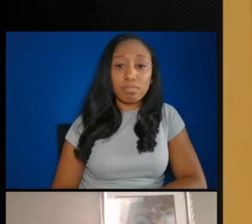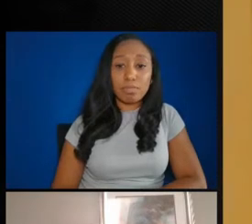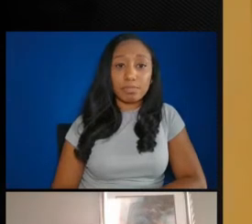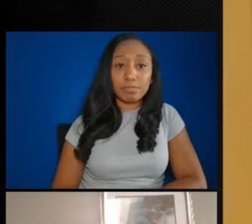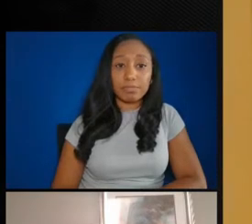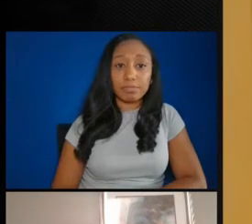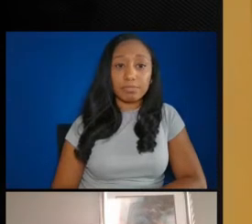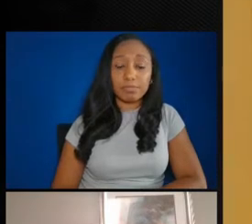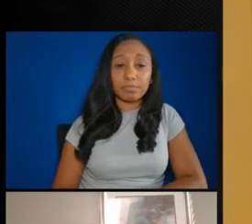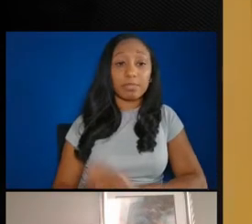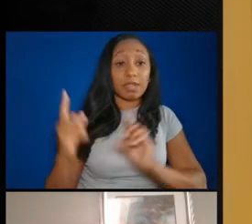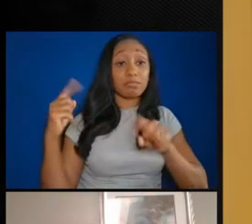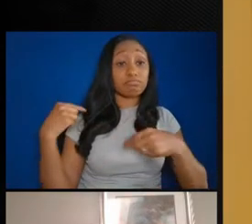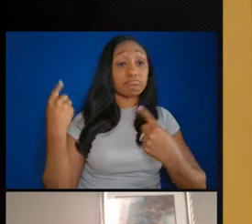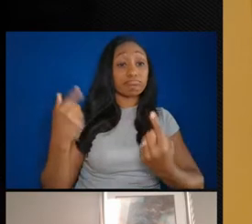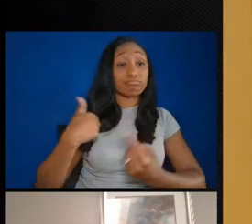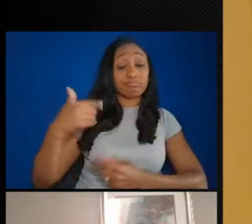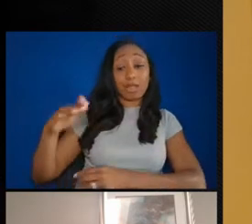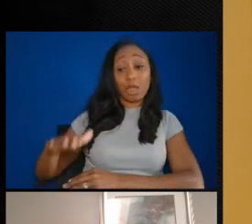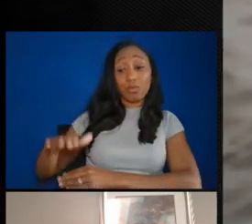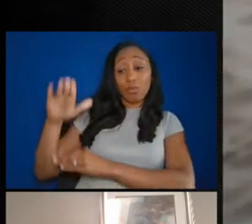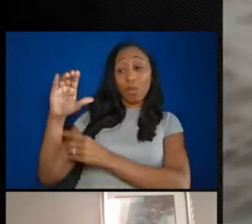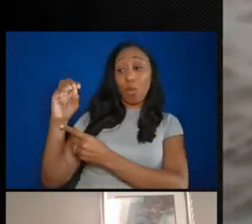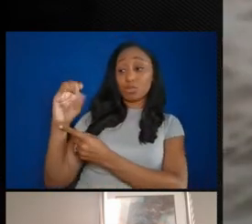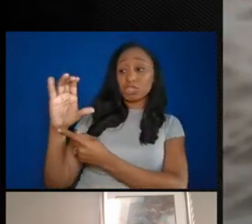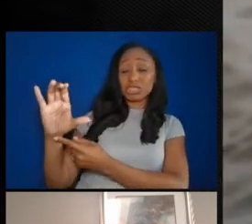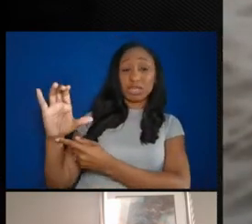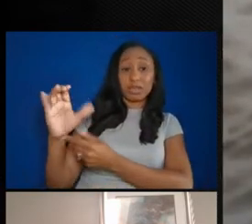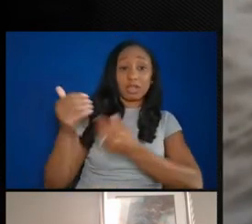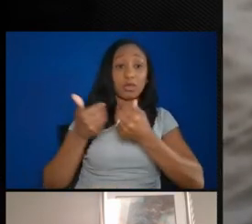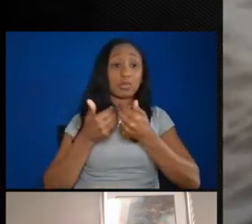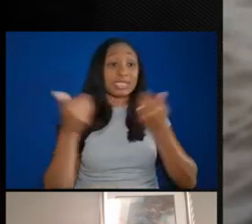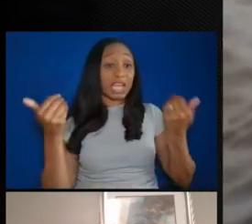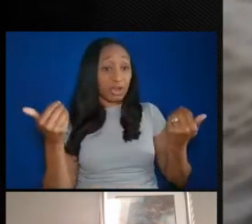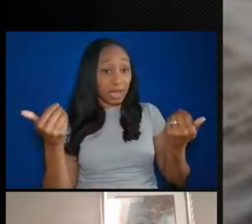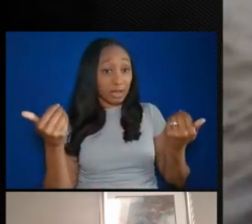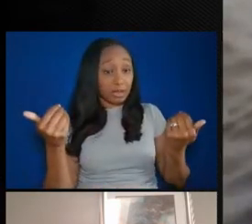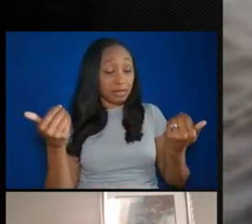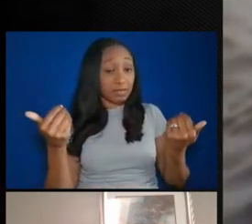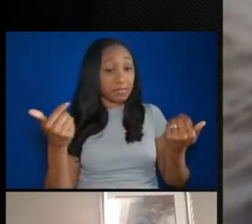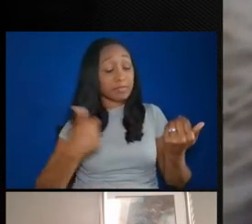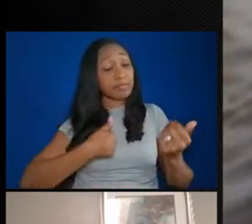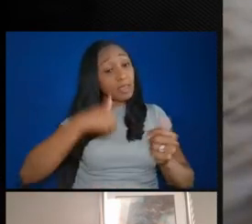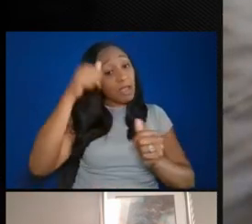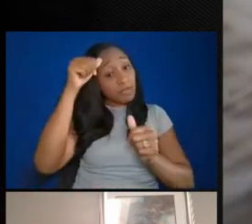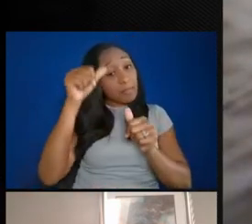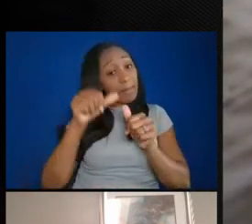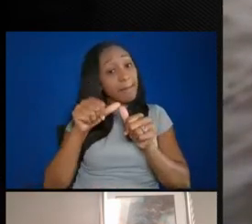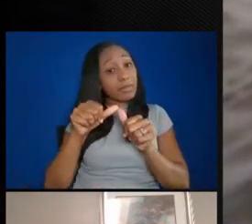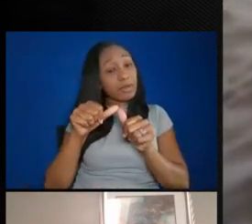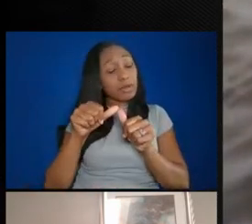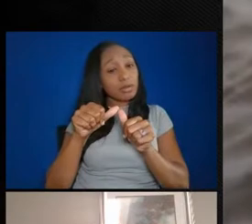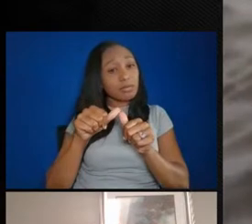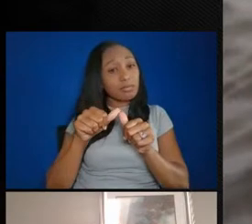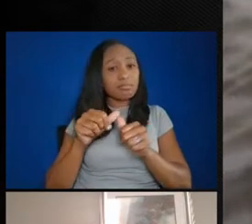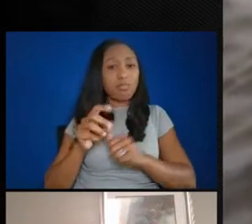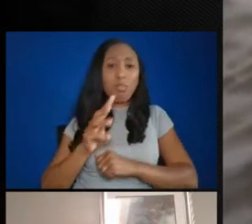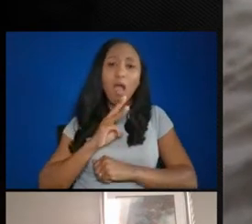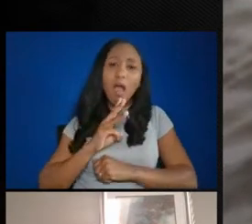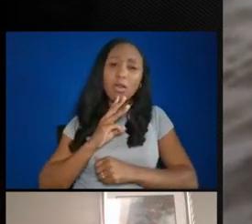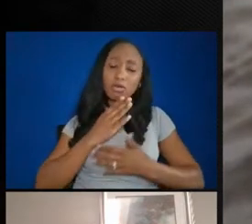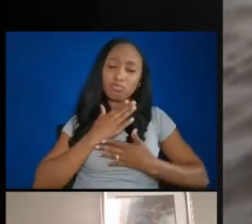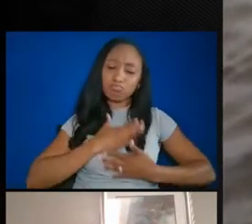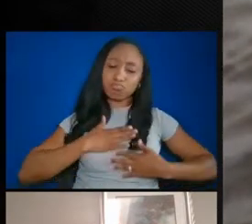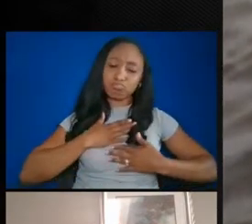When I was growing up, Ocean City was segregated. I remember being in the water and there was a